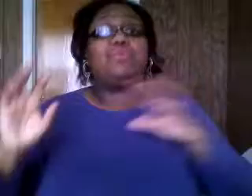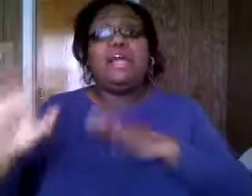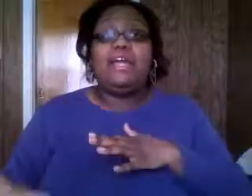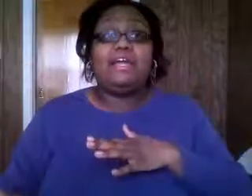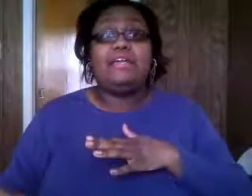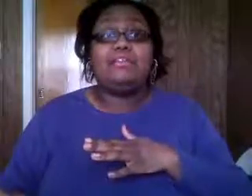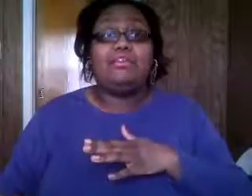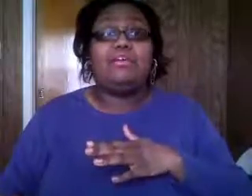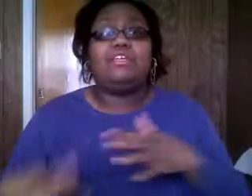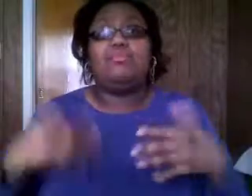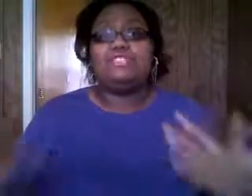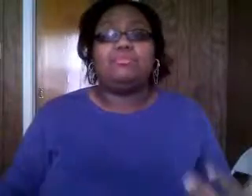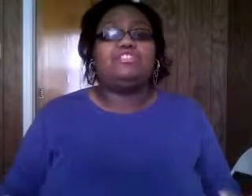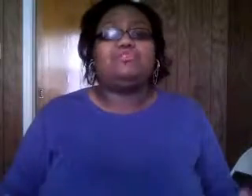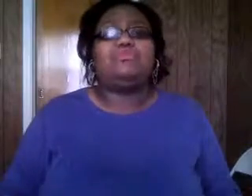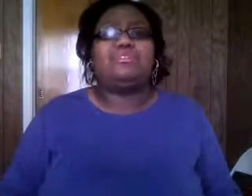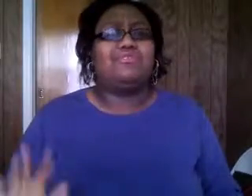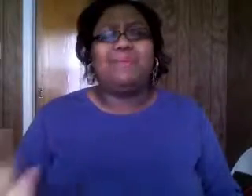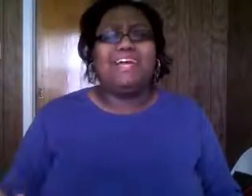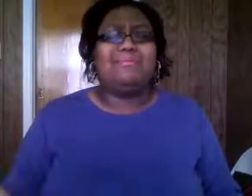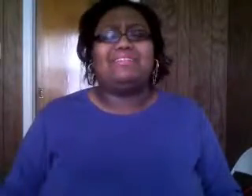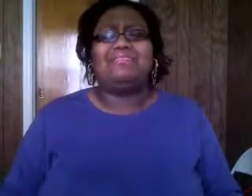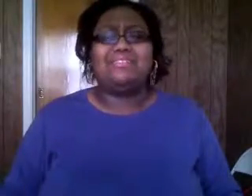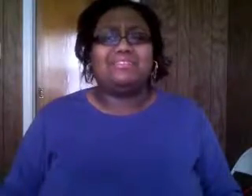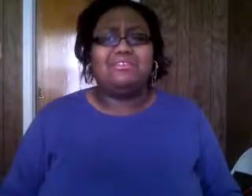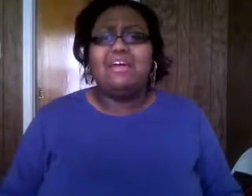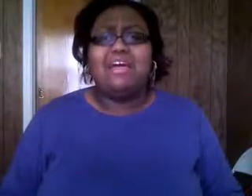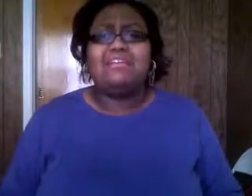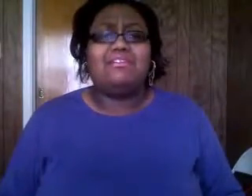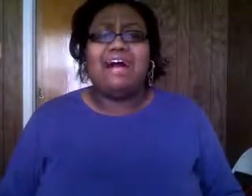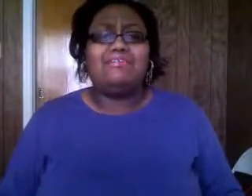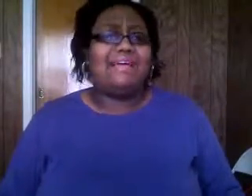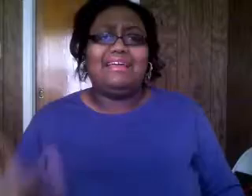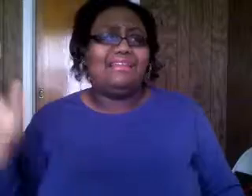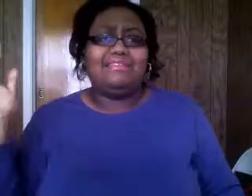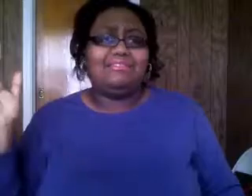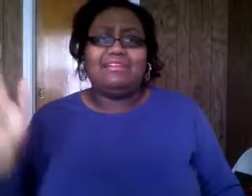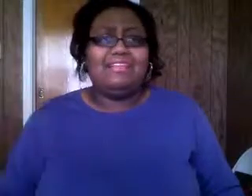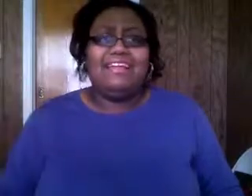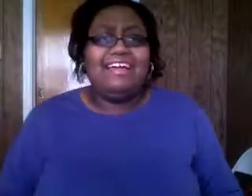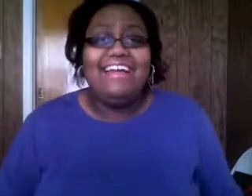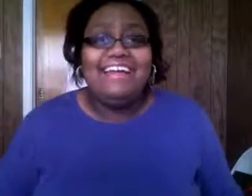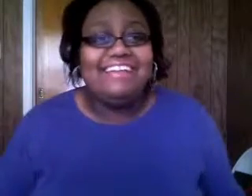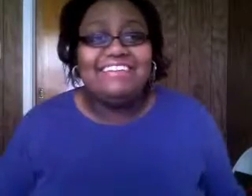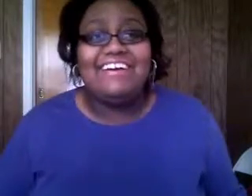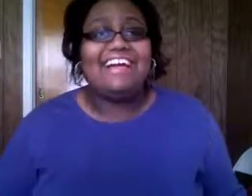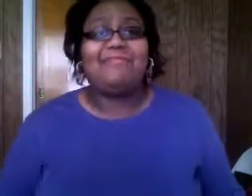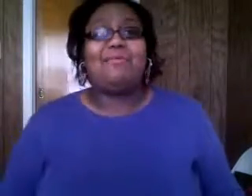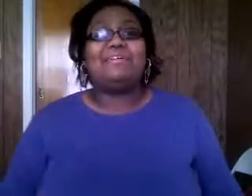okay you know he wants to bless you of course don't feel bad about that of course you know you know i'm hey you know you know hey i'm always